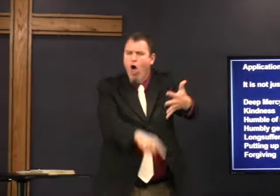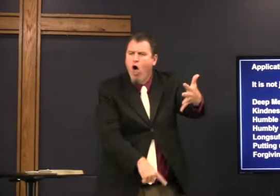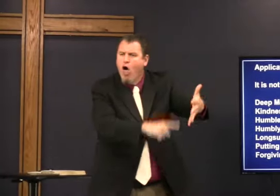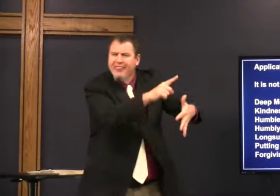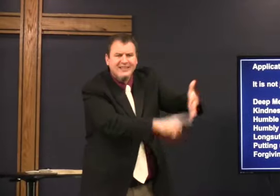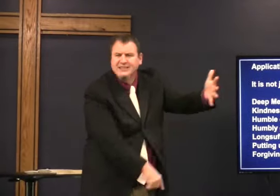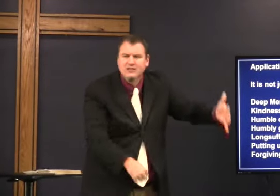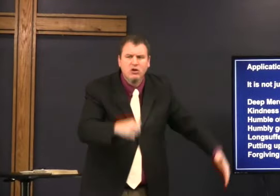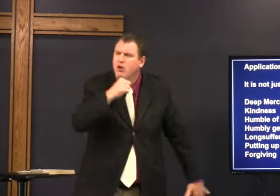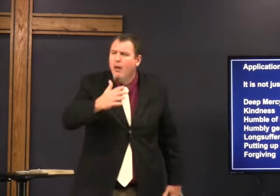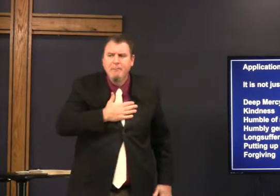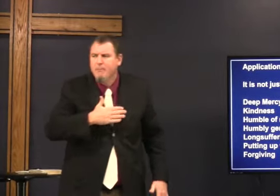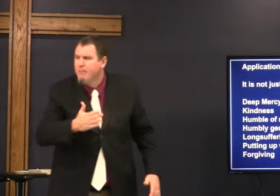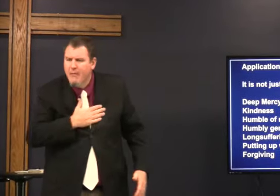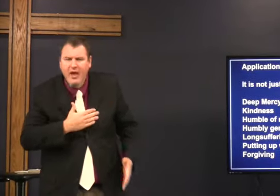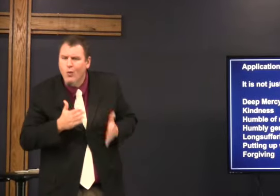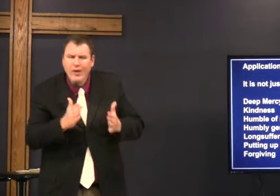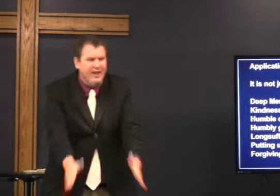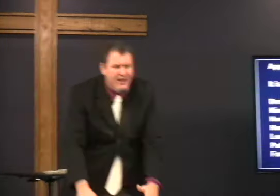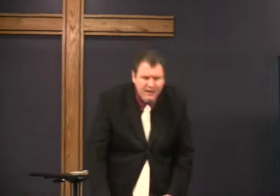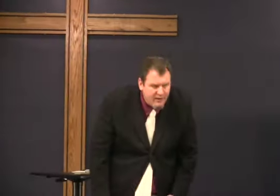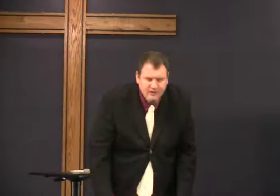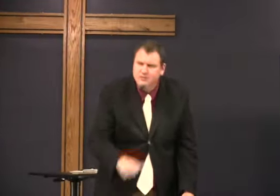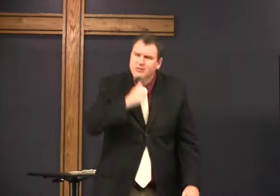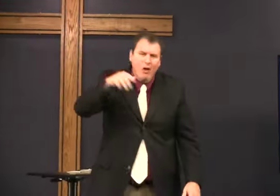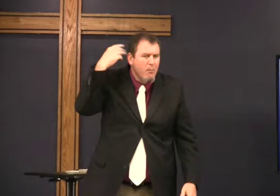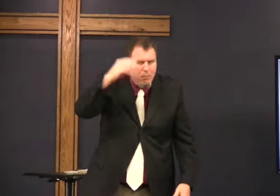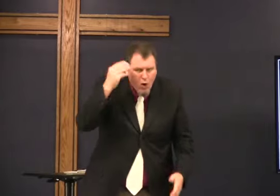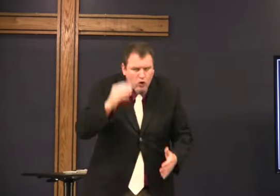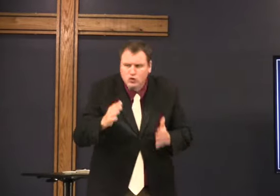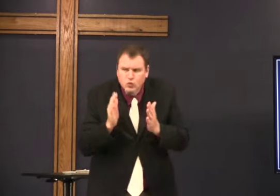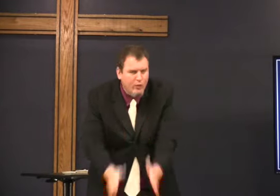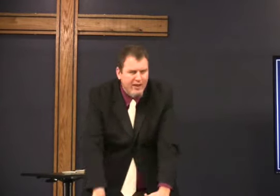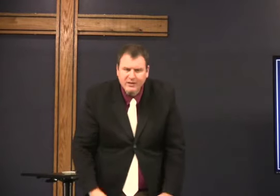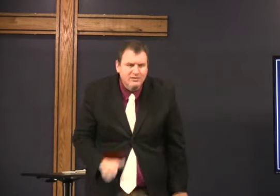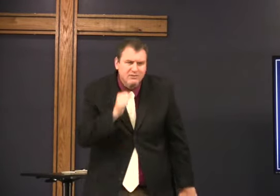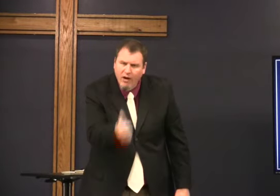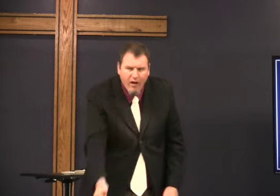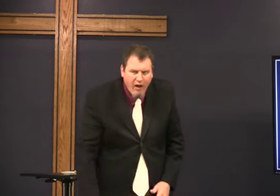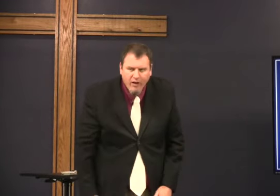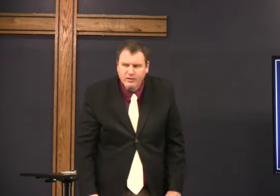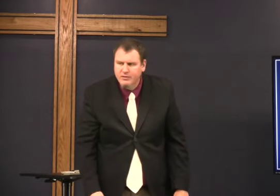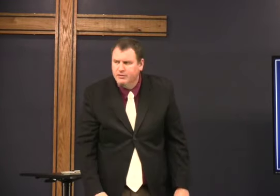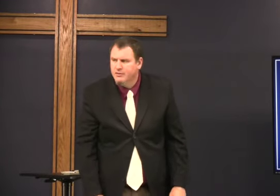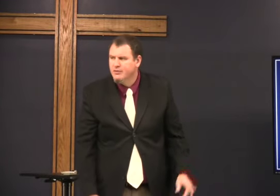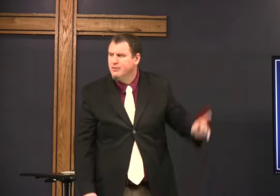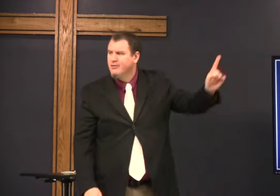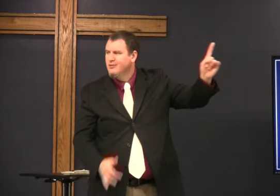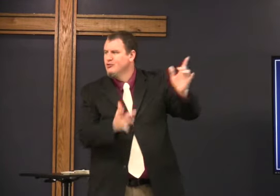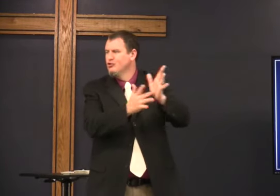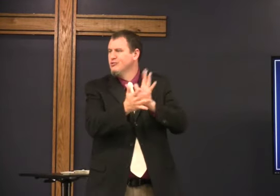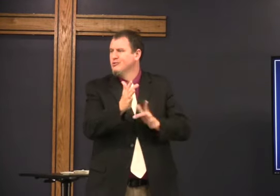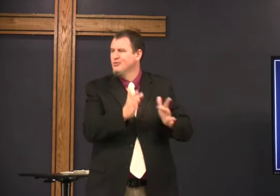live for God's glory these are all not my way these are not Mark's ways